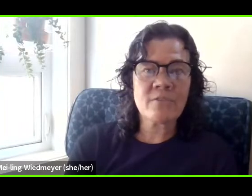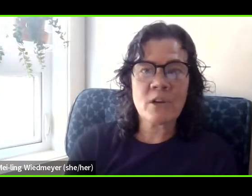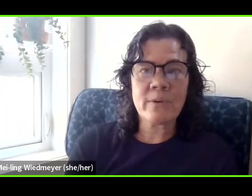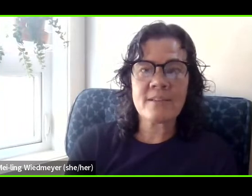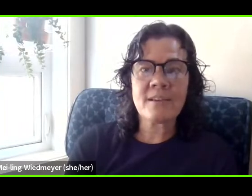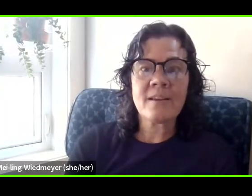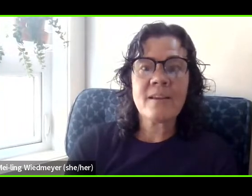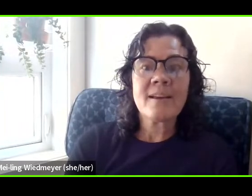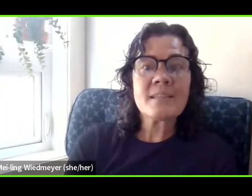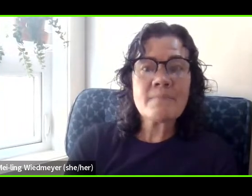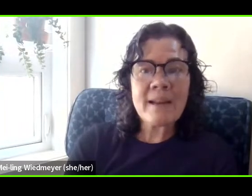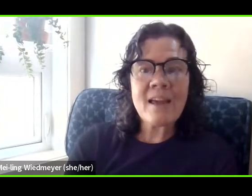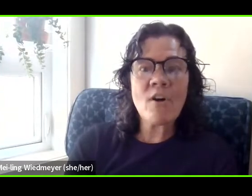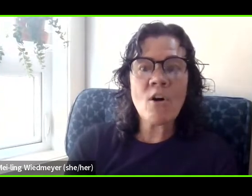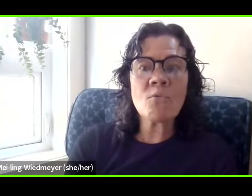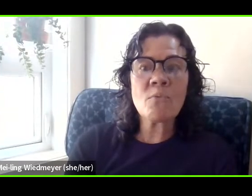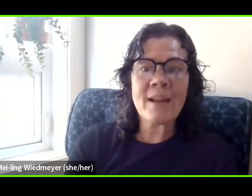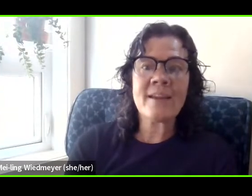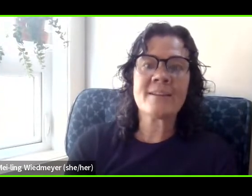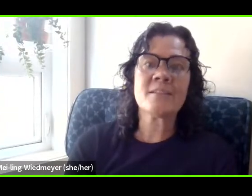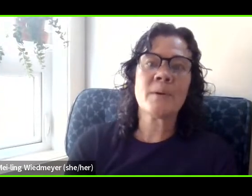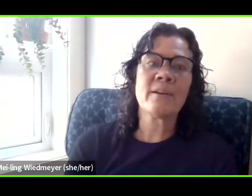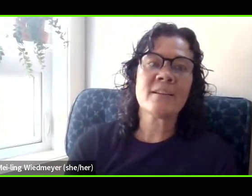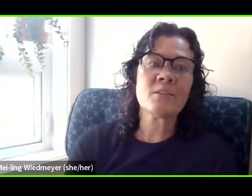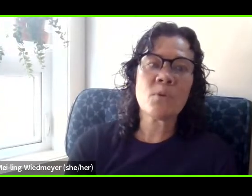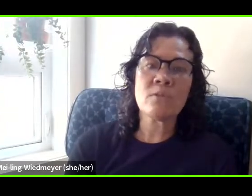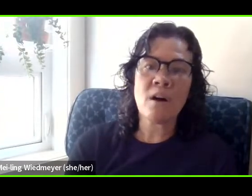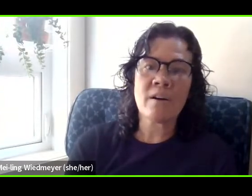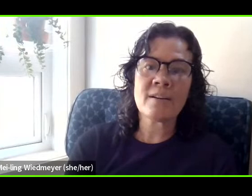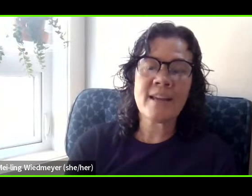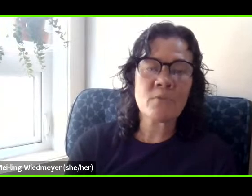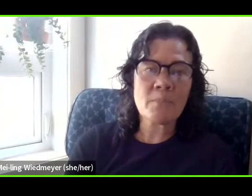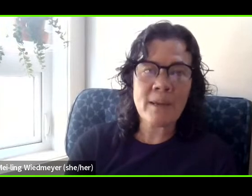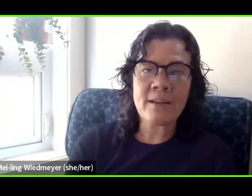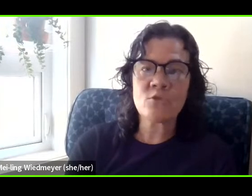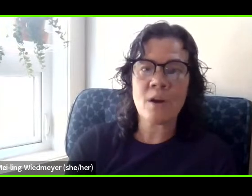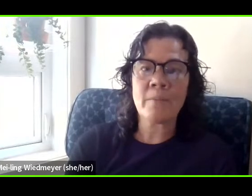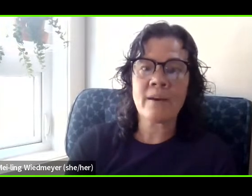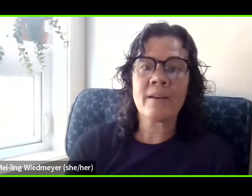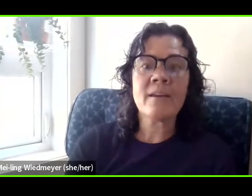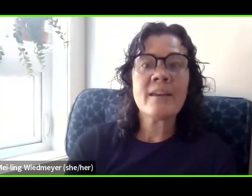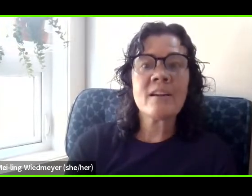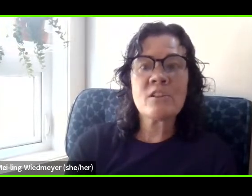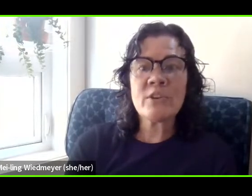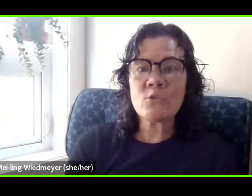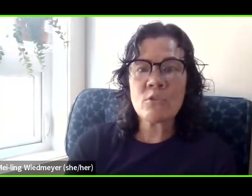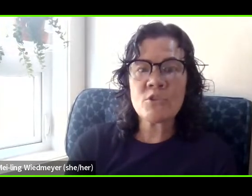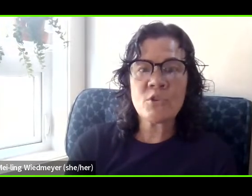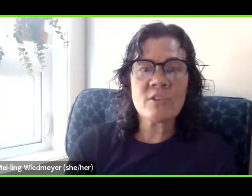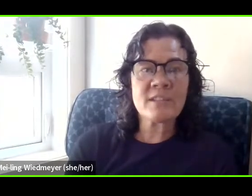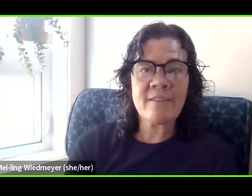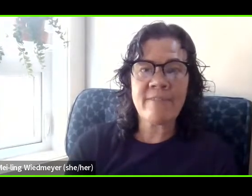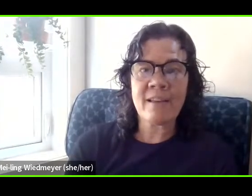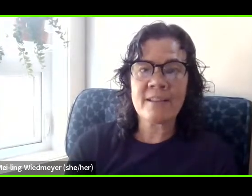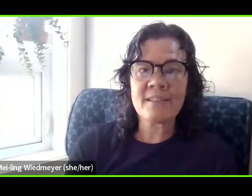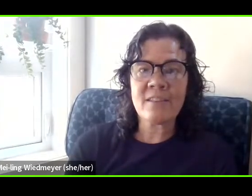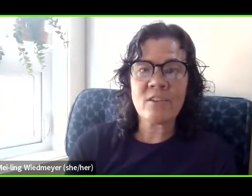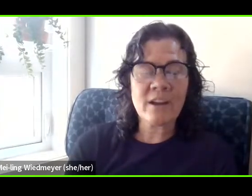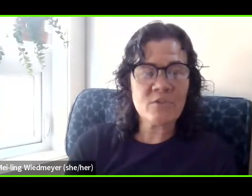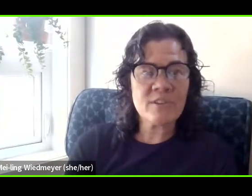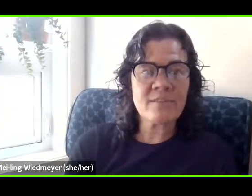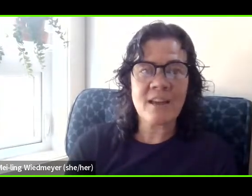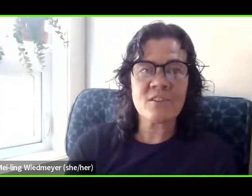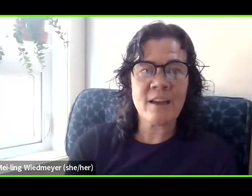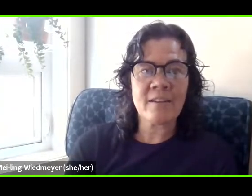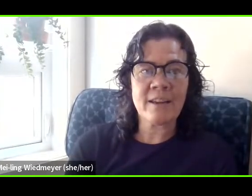lockdowns are frequent, as many have already experienced prolonged and repeated trauma, including torture or state violence